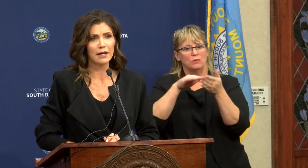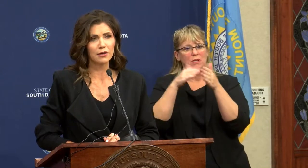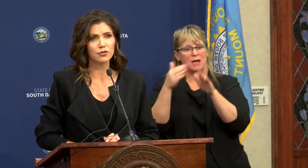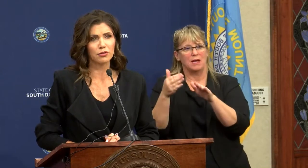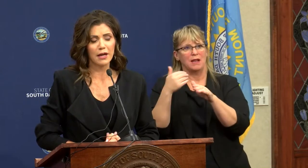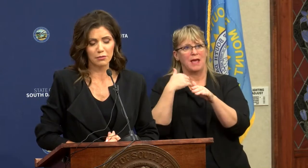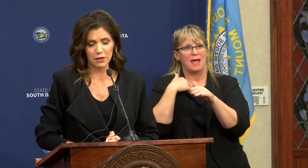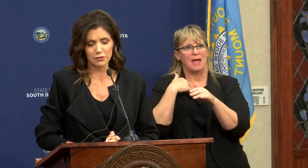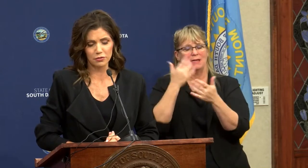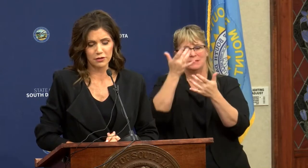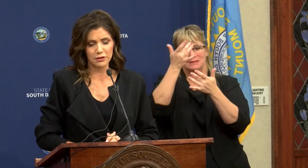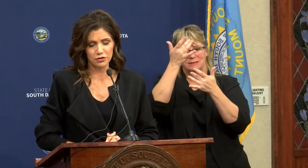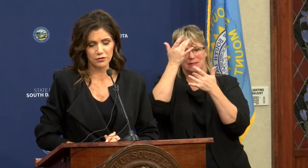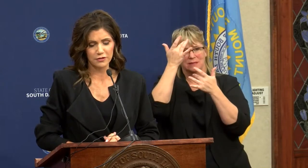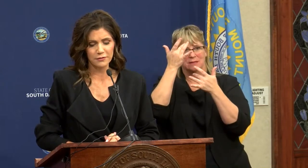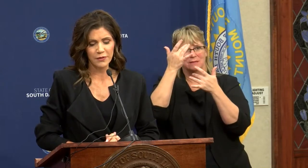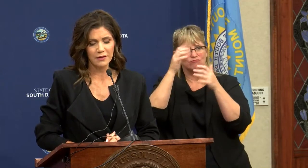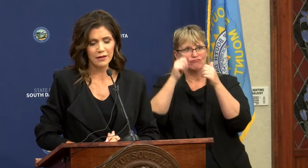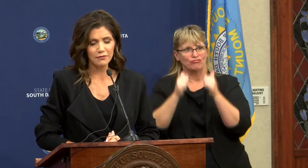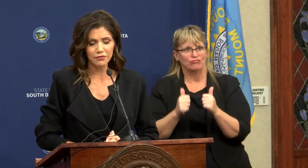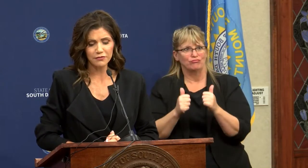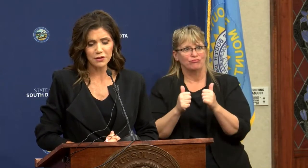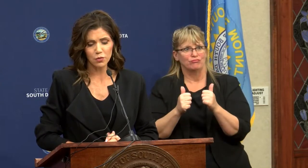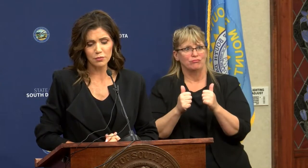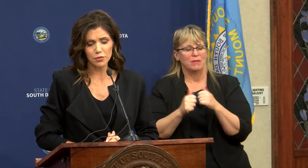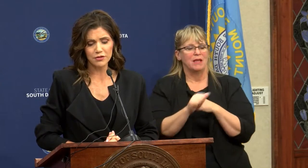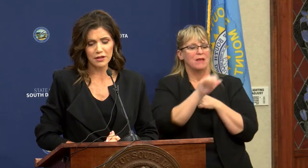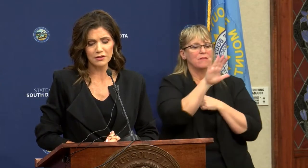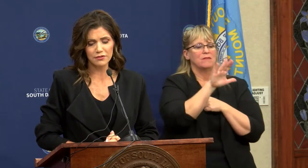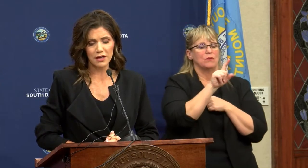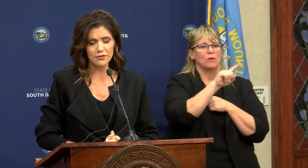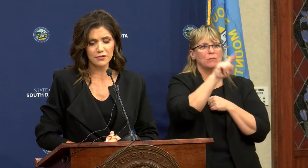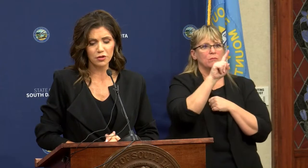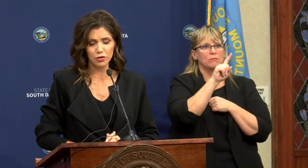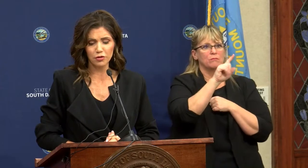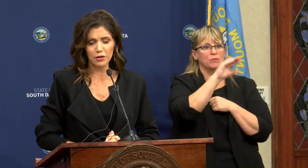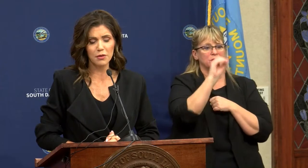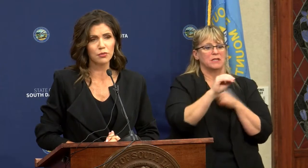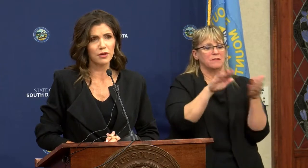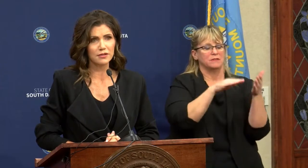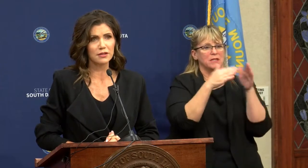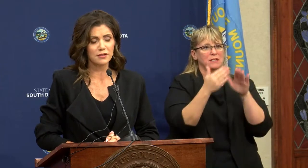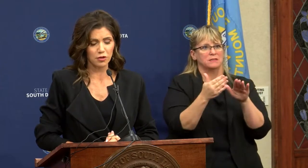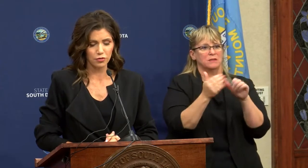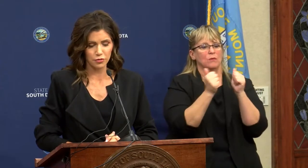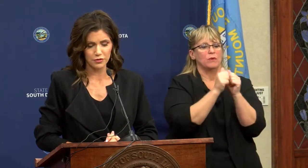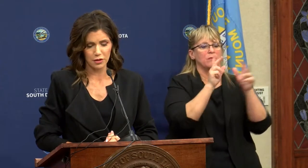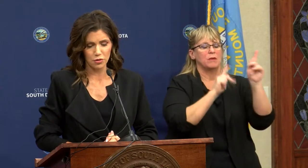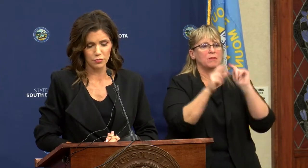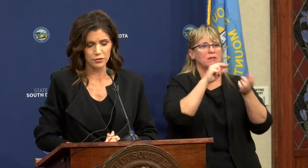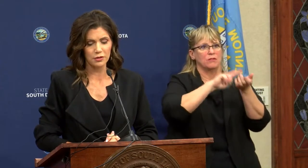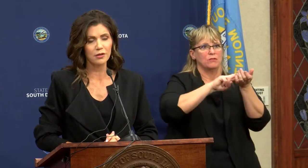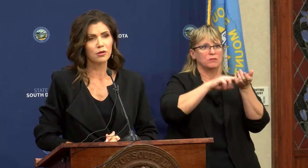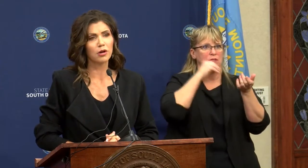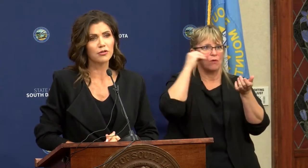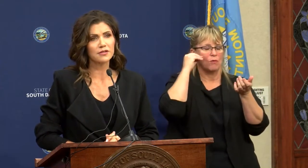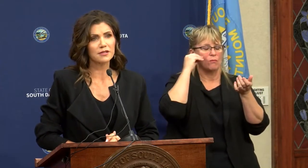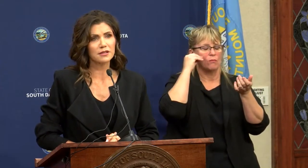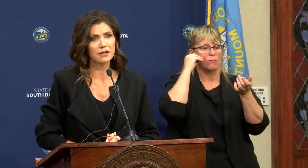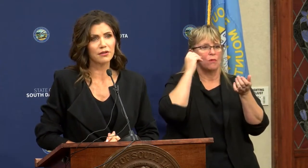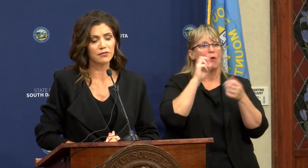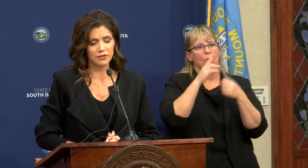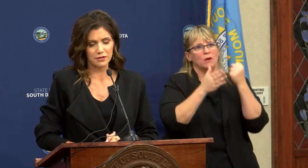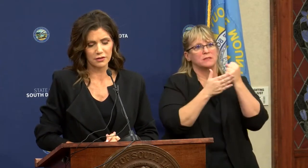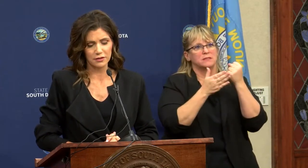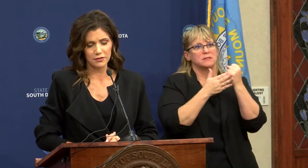had underlying medical conditions. And 51% of deaths occurred among residents in our nursing homes or our